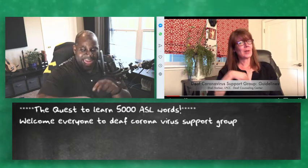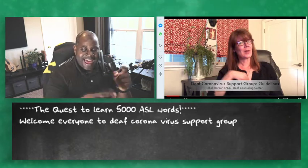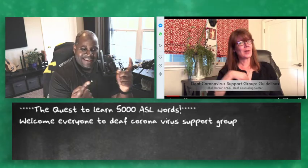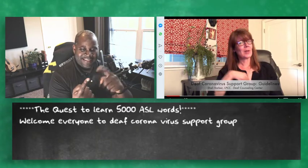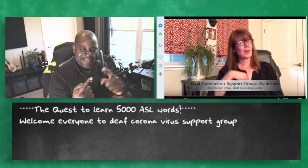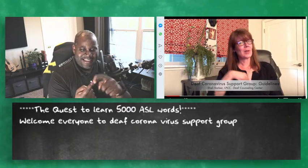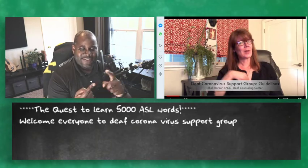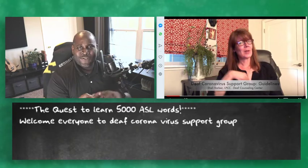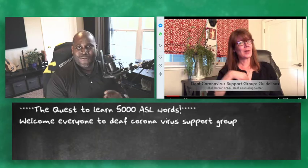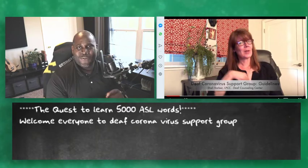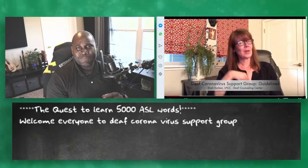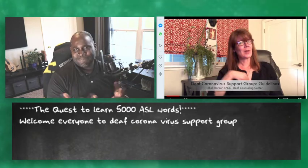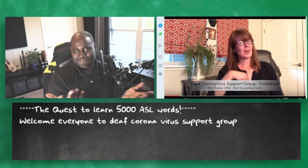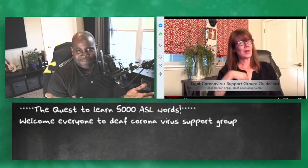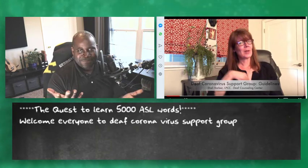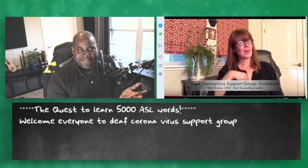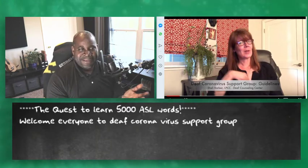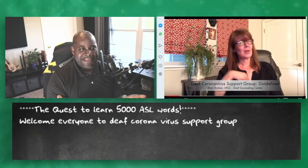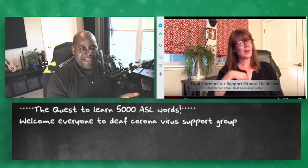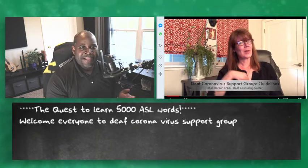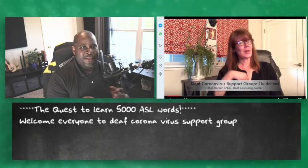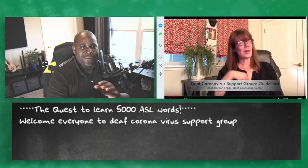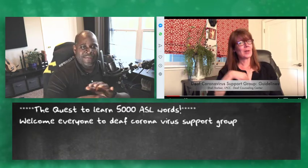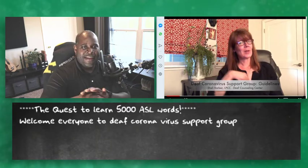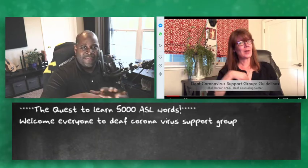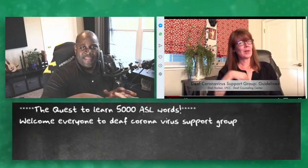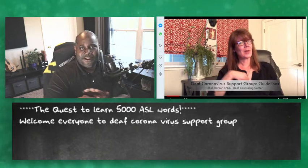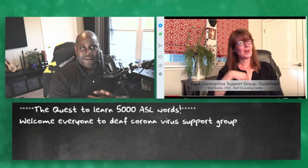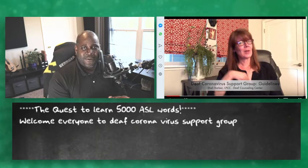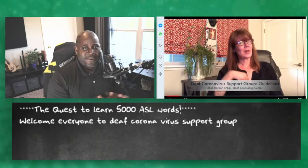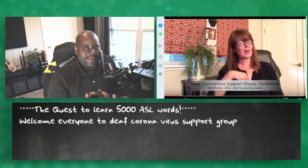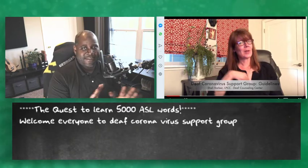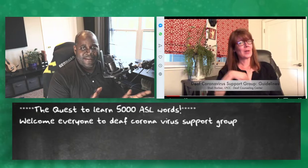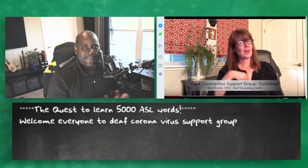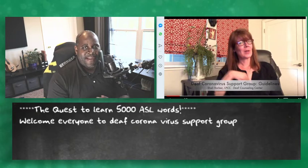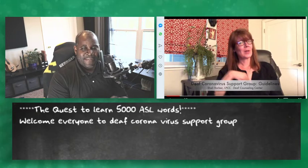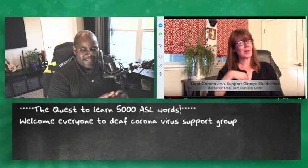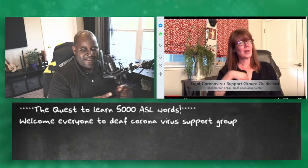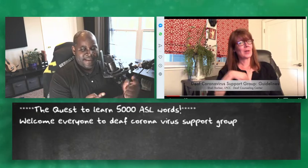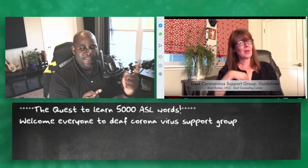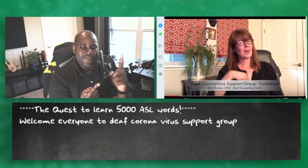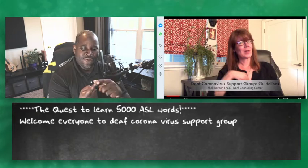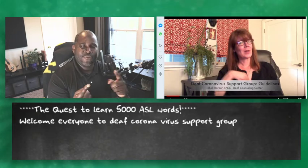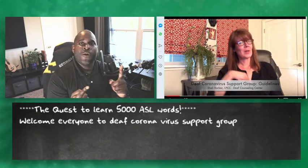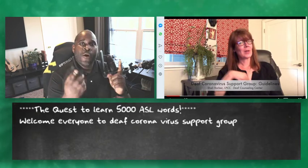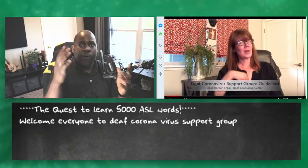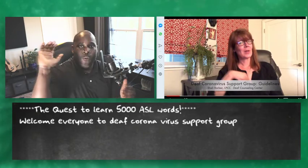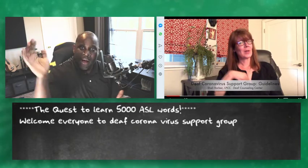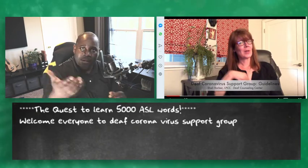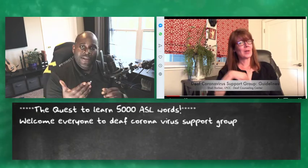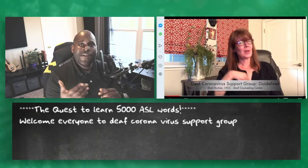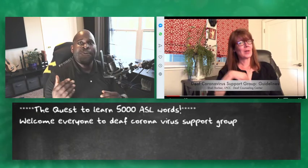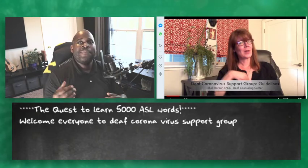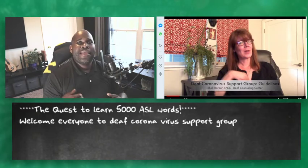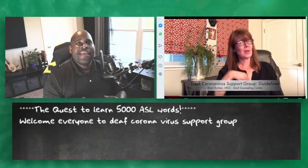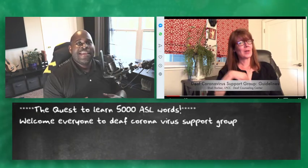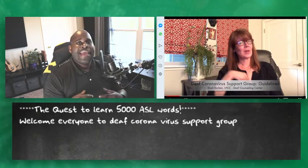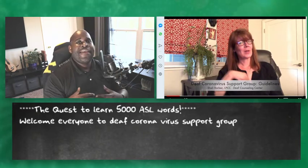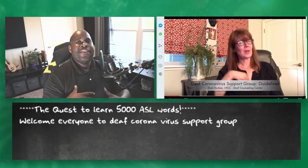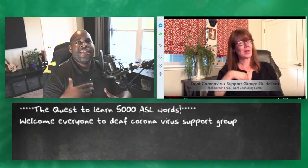at this is like two you don't even have to be that hardcore sometimes that mixes up but welcome and then you